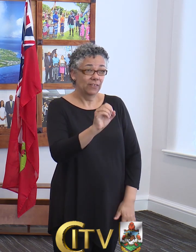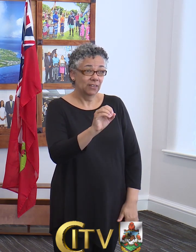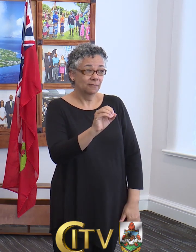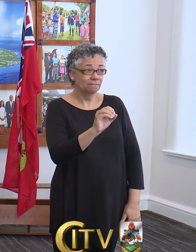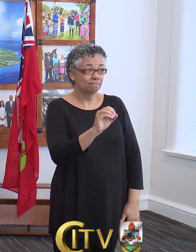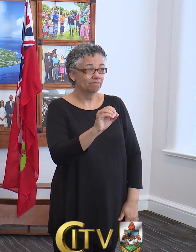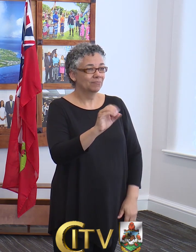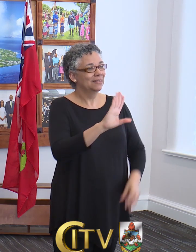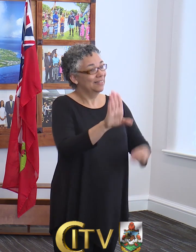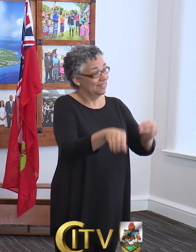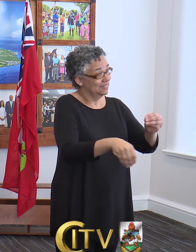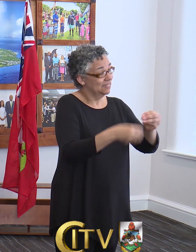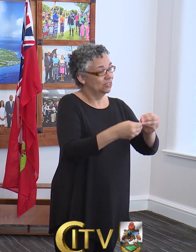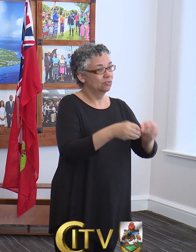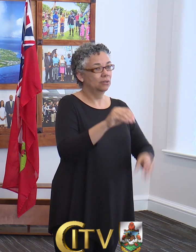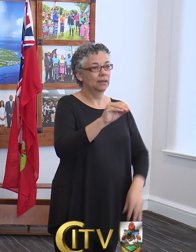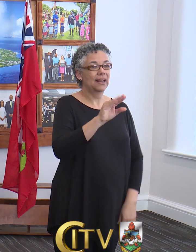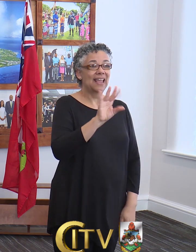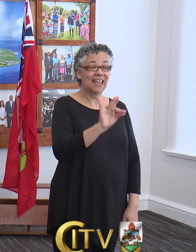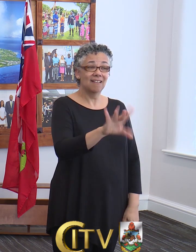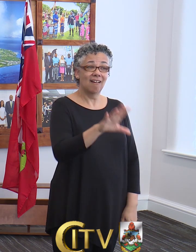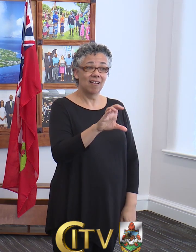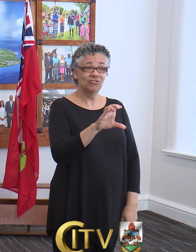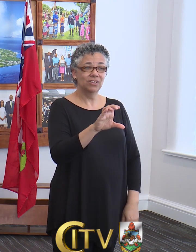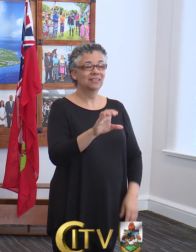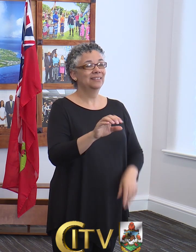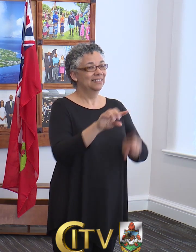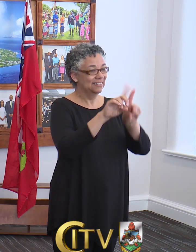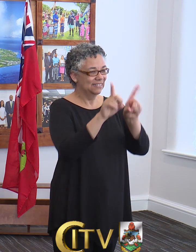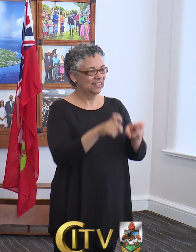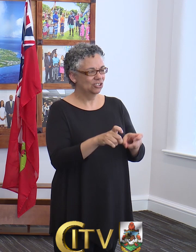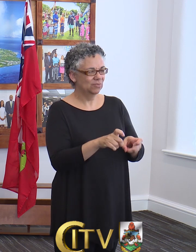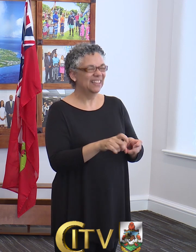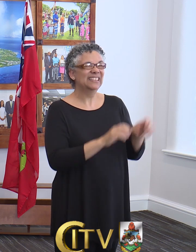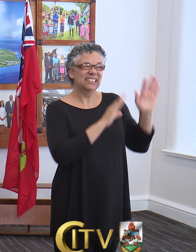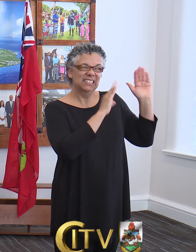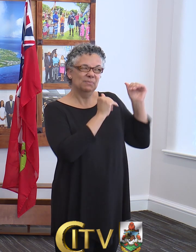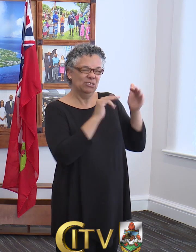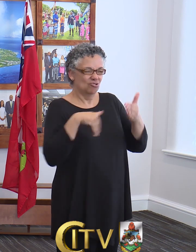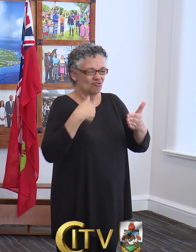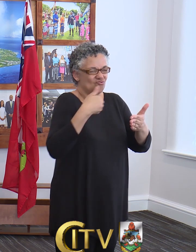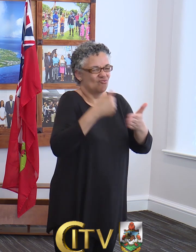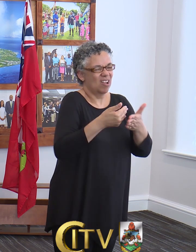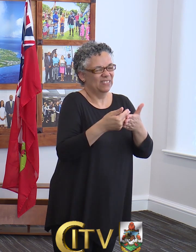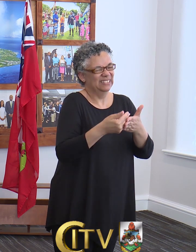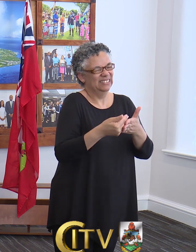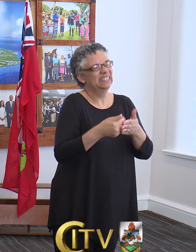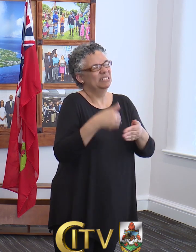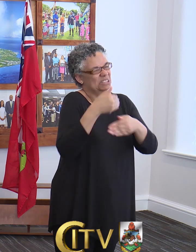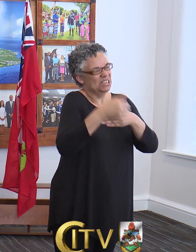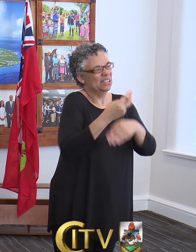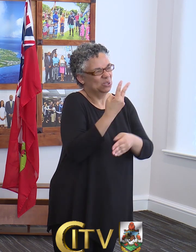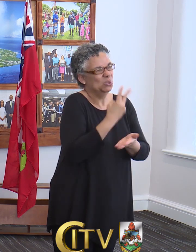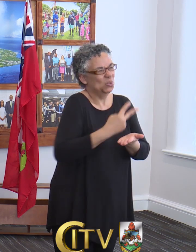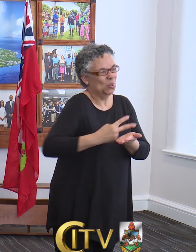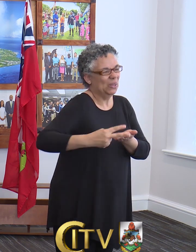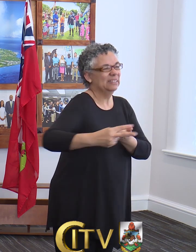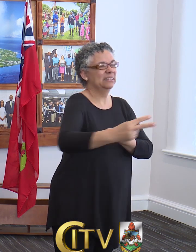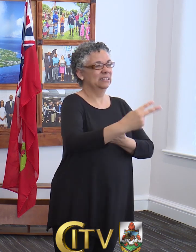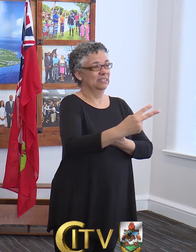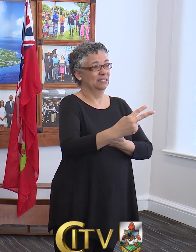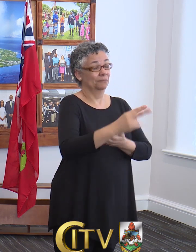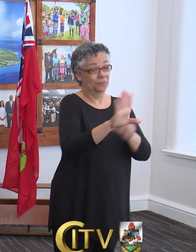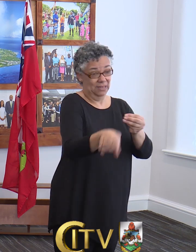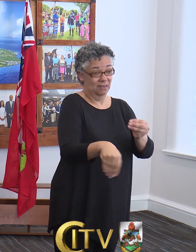The additional 800 tests are expected to arrive on the island over the next two weeks. In addition, the